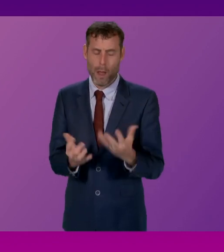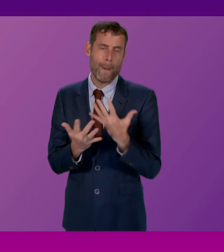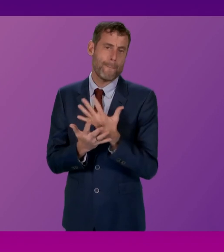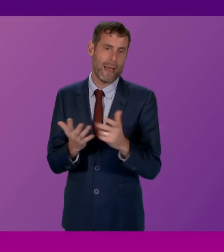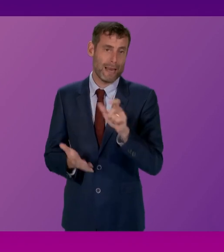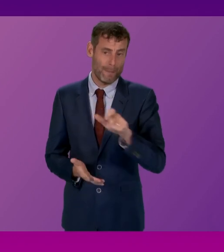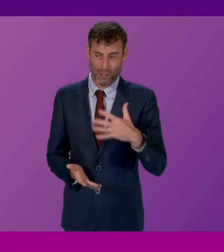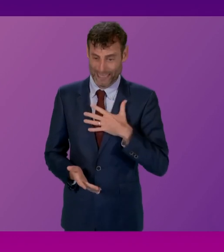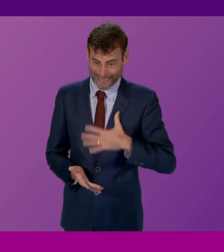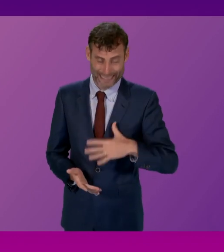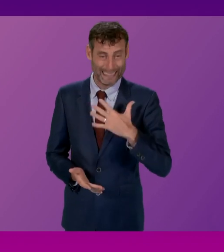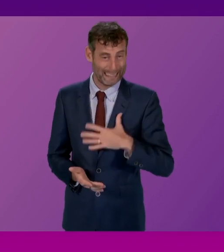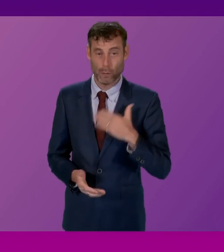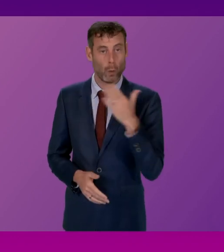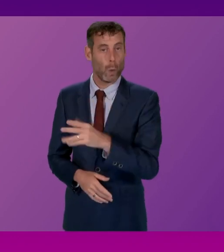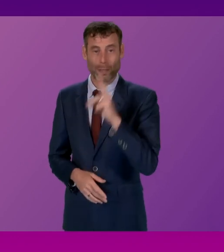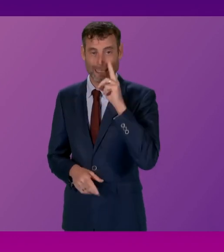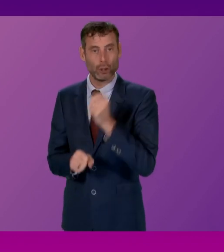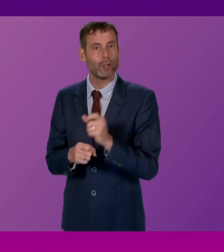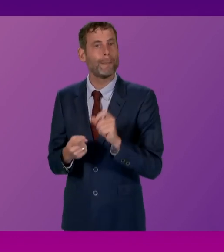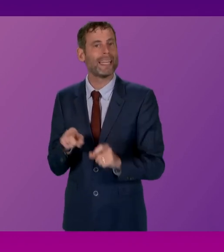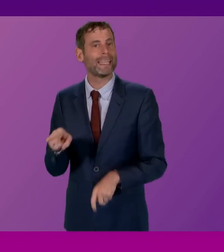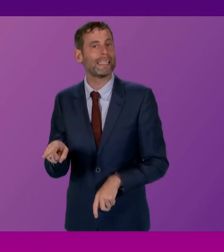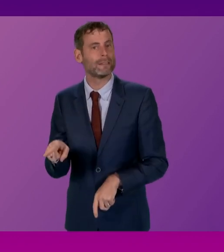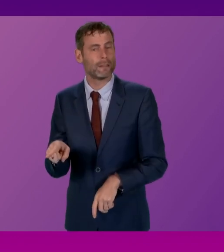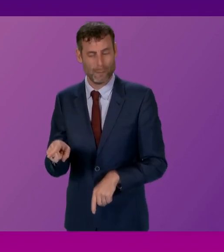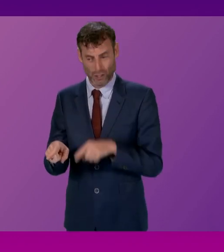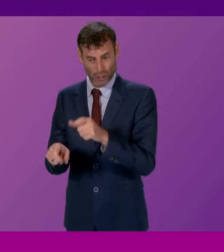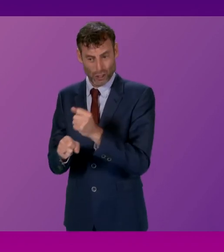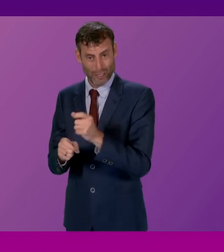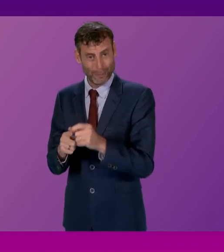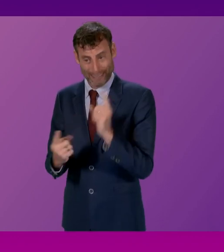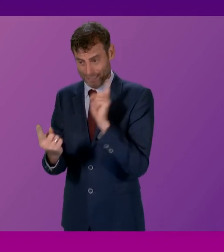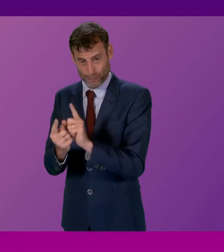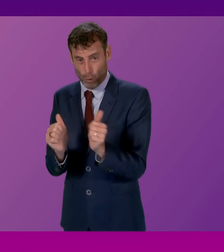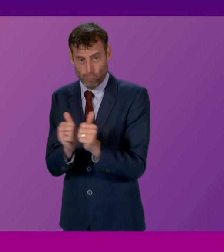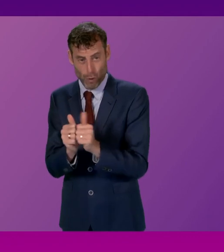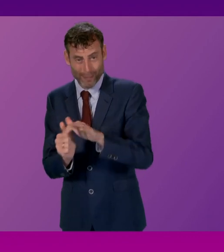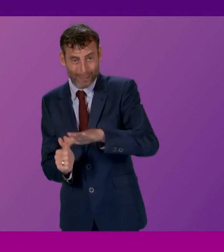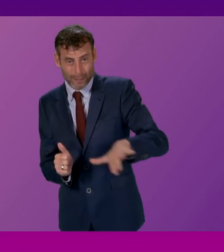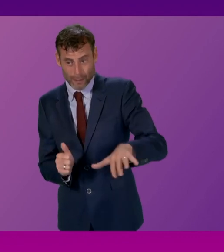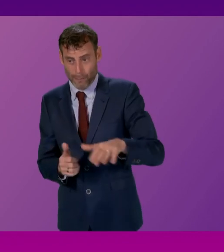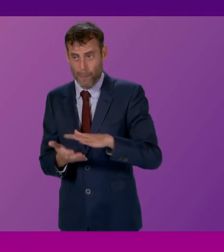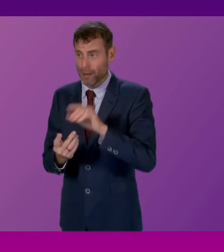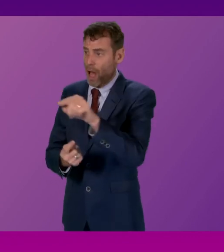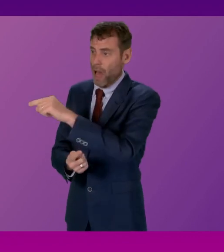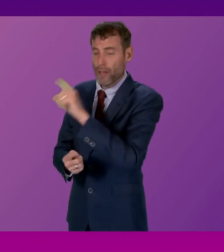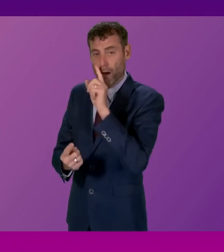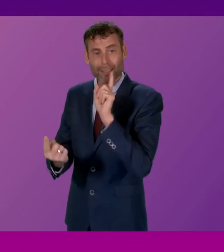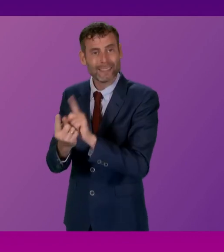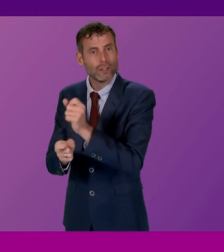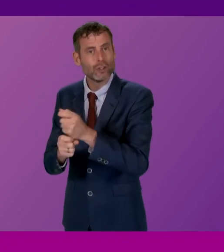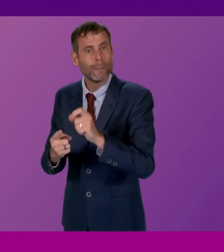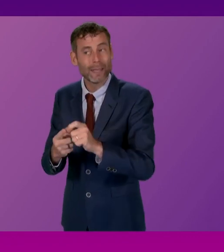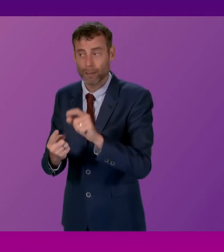to see GPs, placing greater strain on primary care and taking up appointments, forcing new issues from patients to wait,